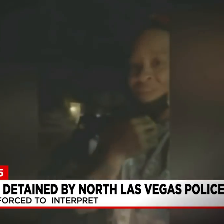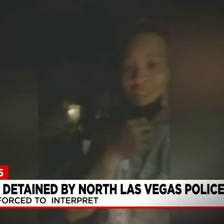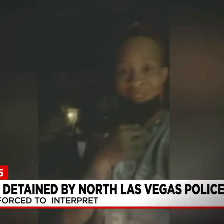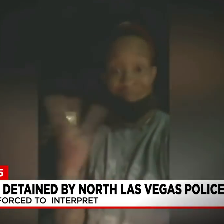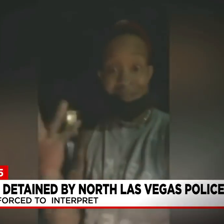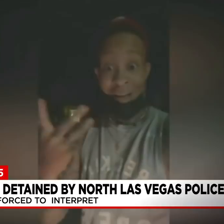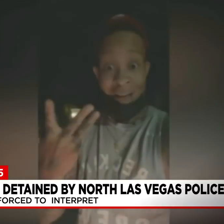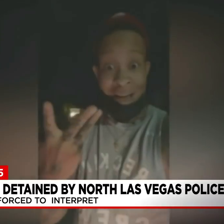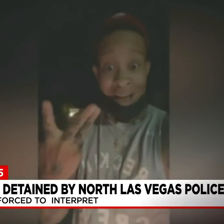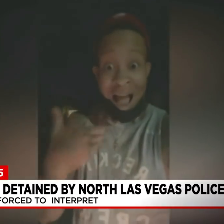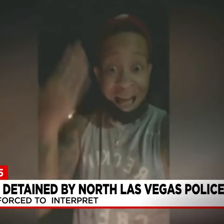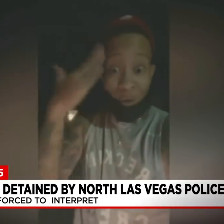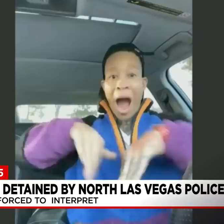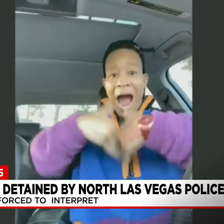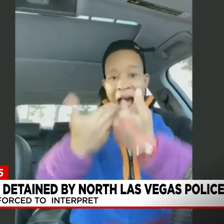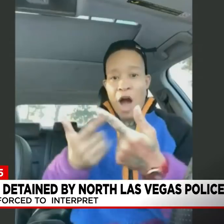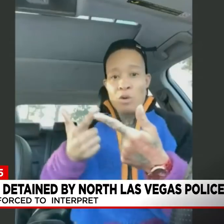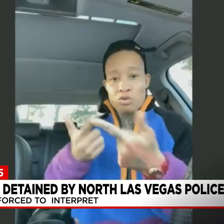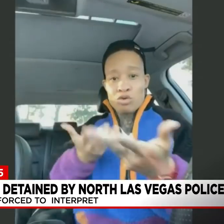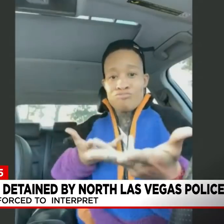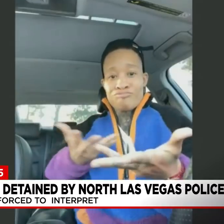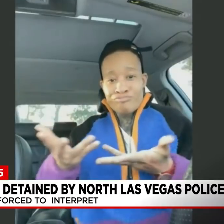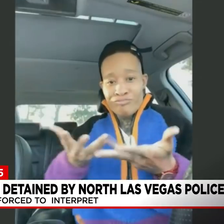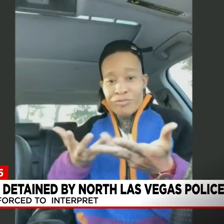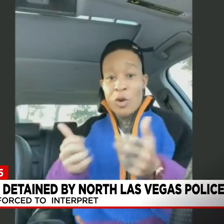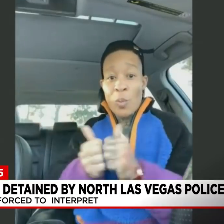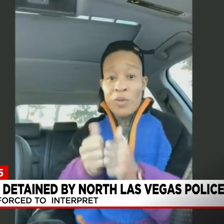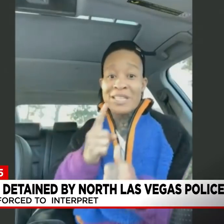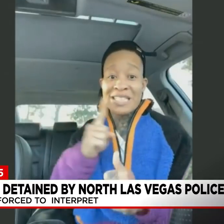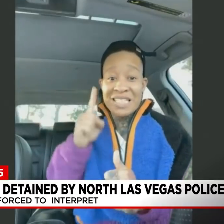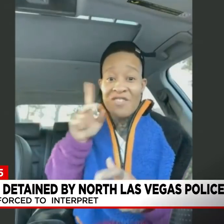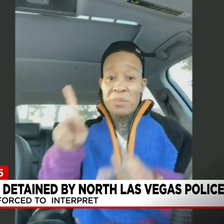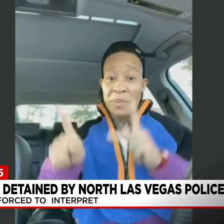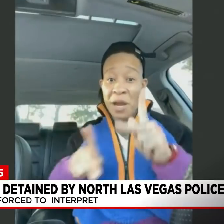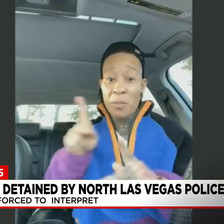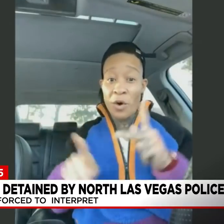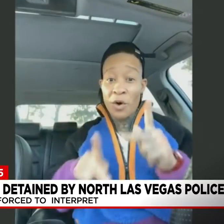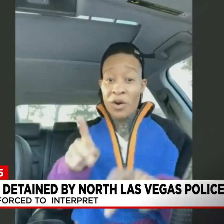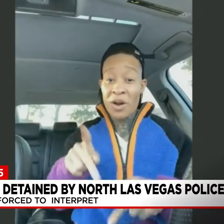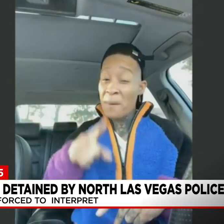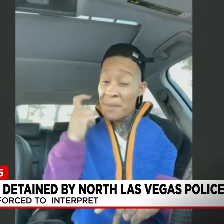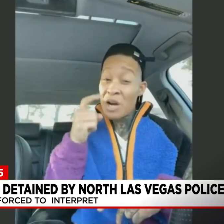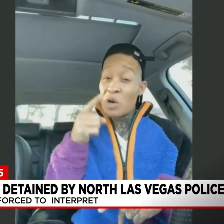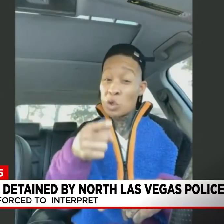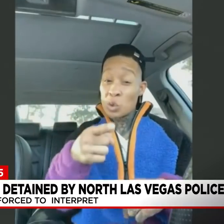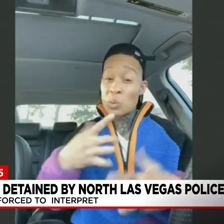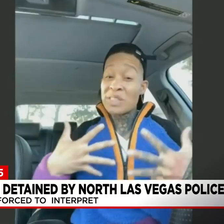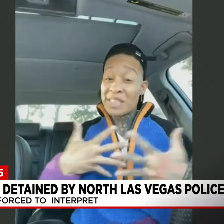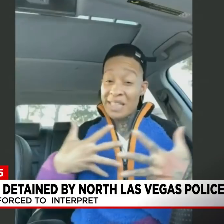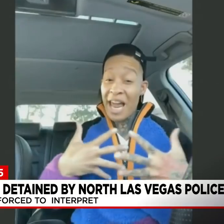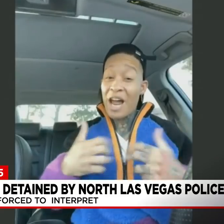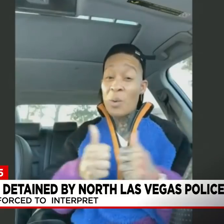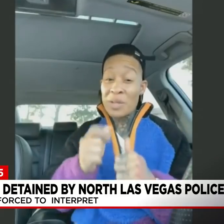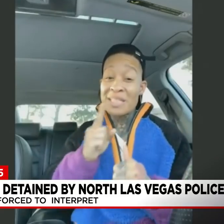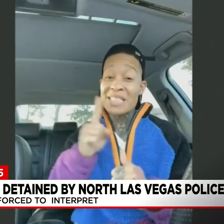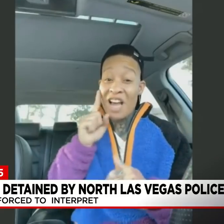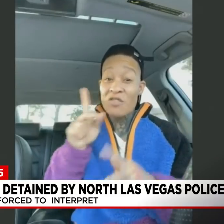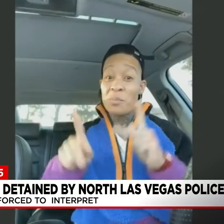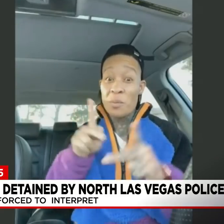to change with their, how they learn and how they deal with deaf people, because it is